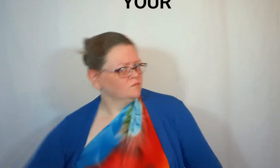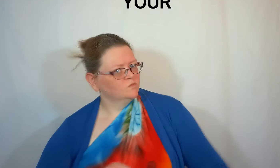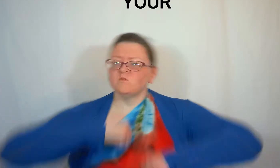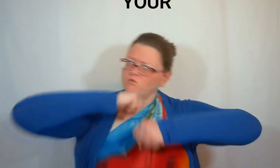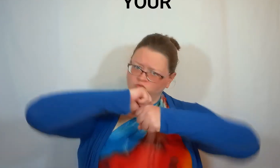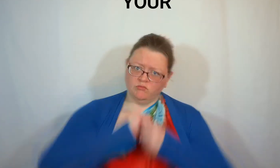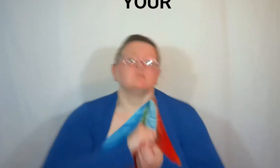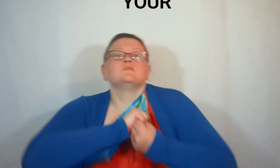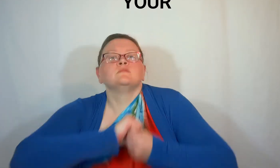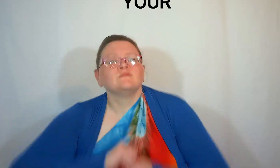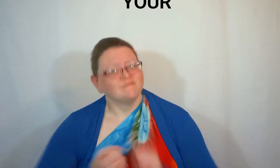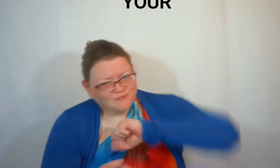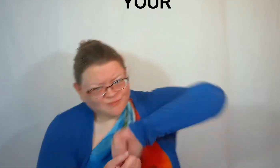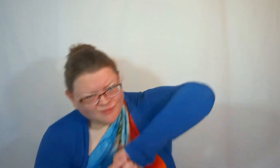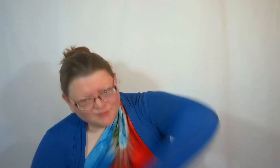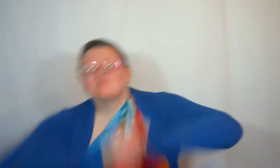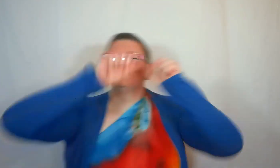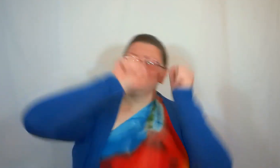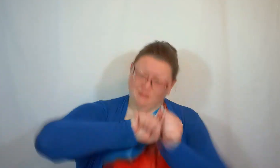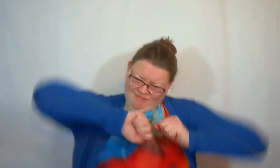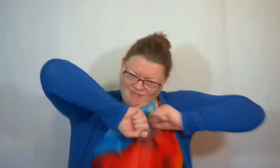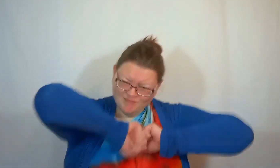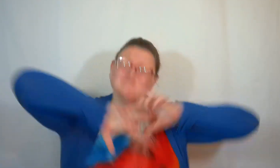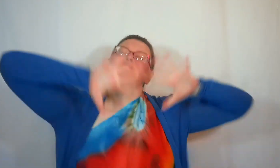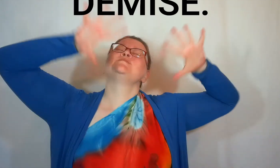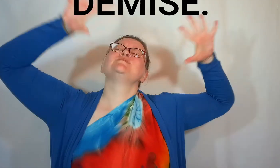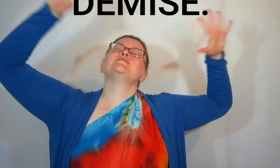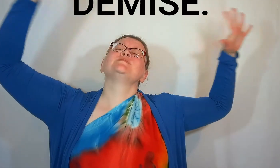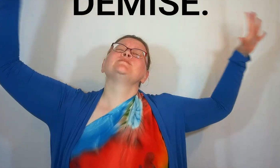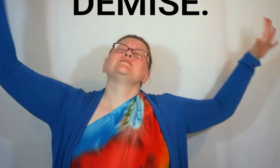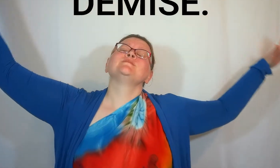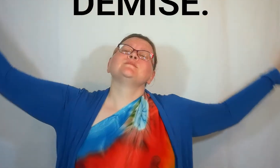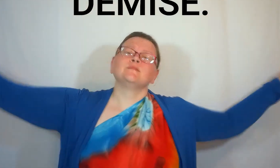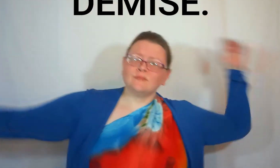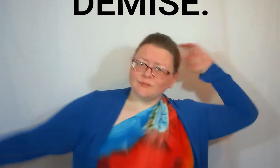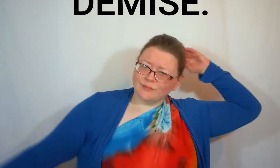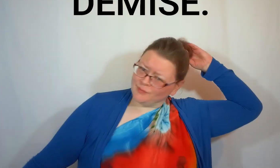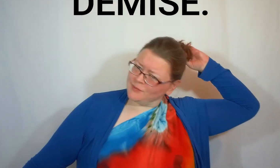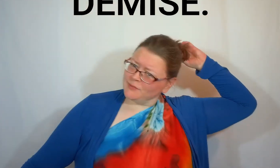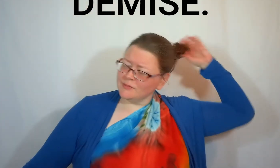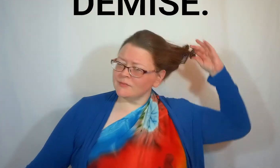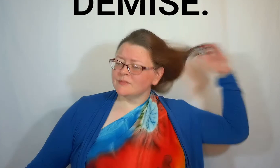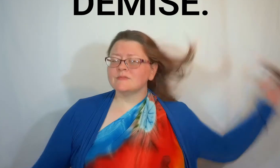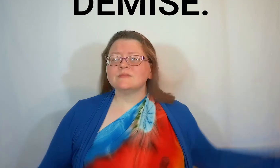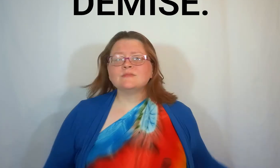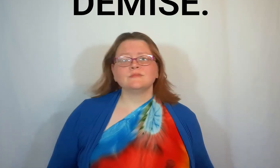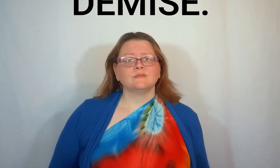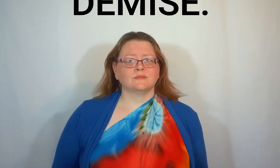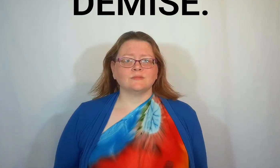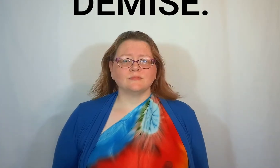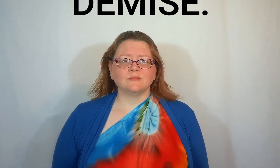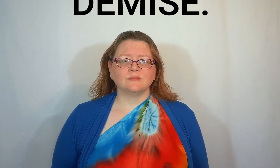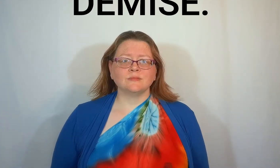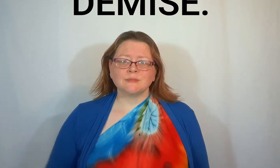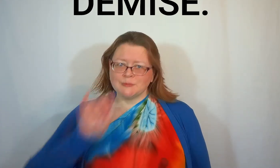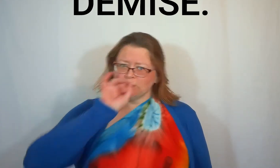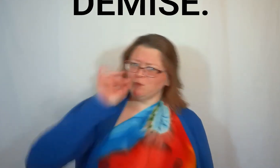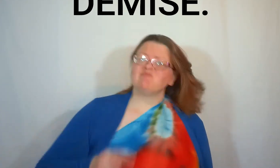And throw your head back and